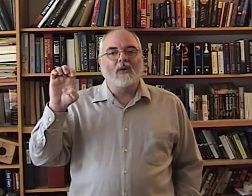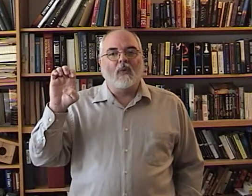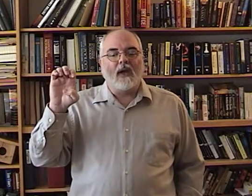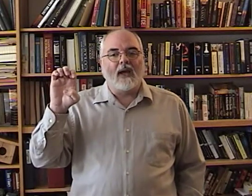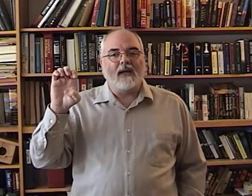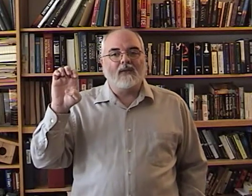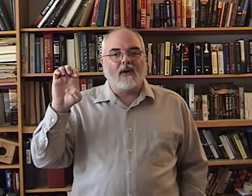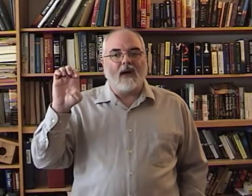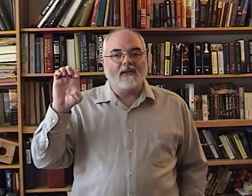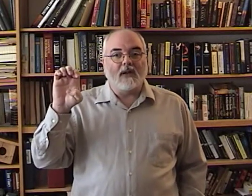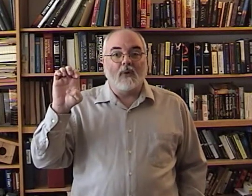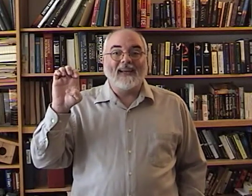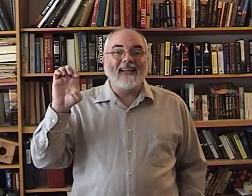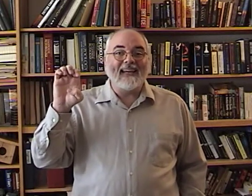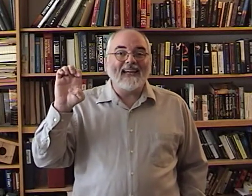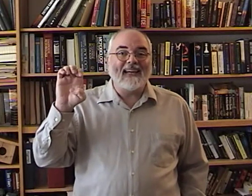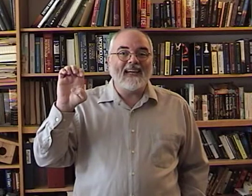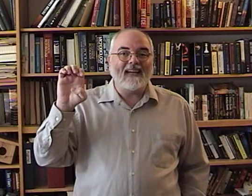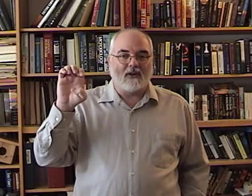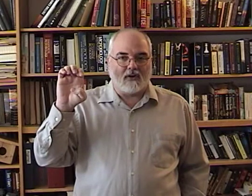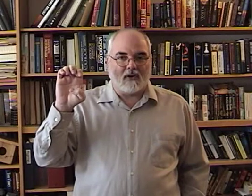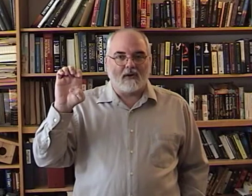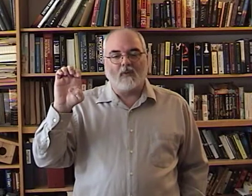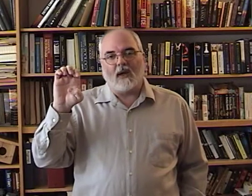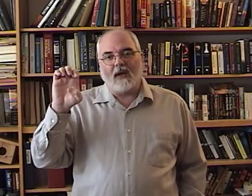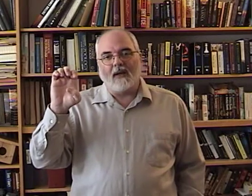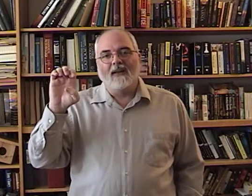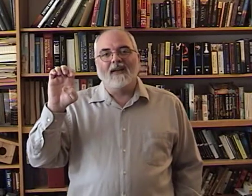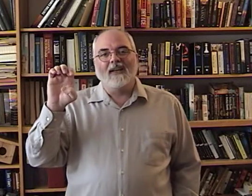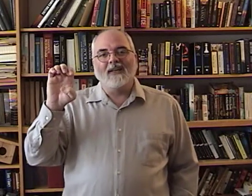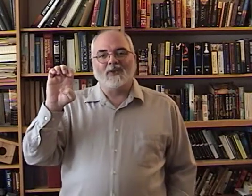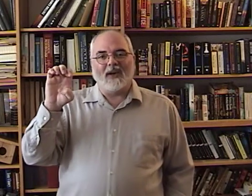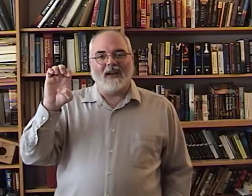way is right. So, either way is right.